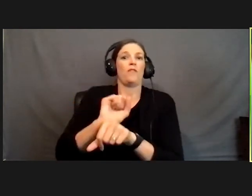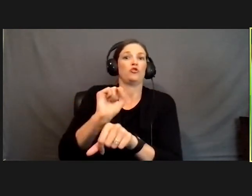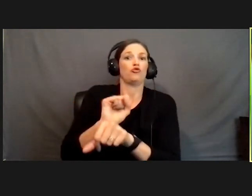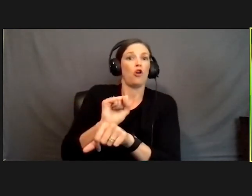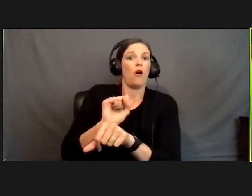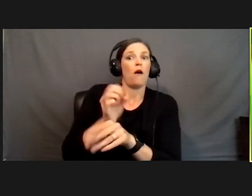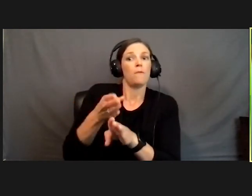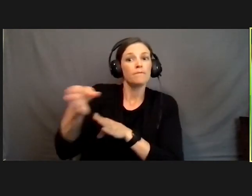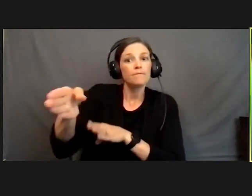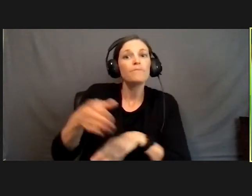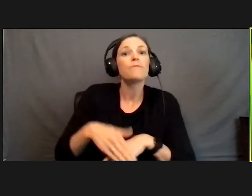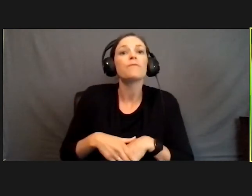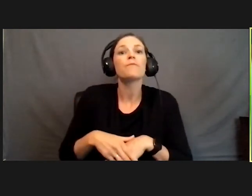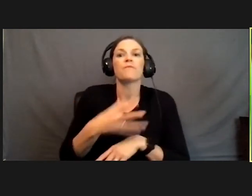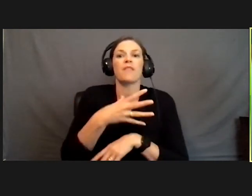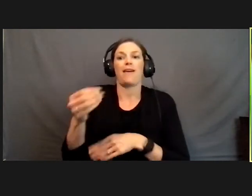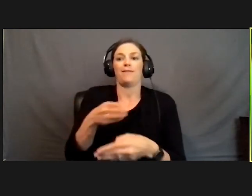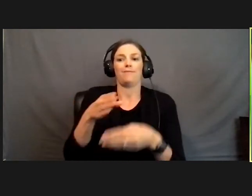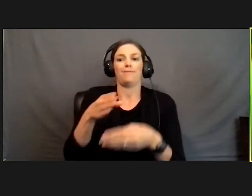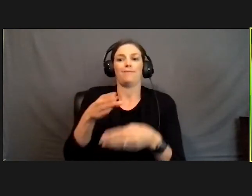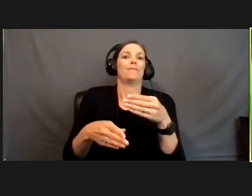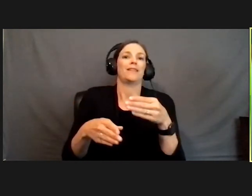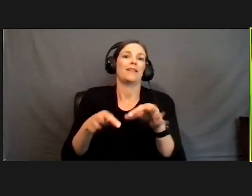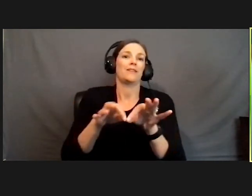as well as completing their degree successfully.